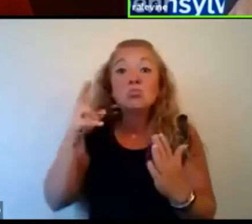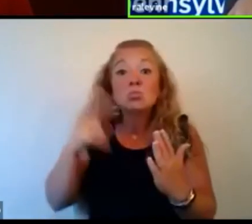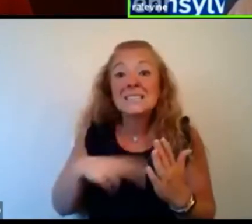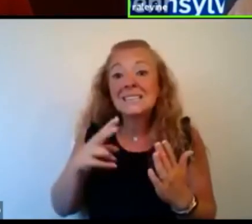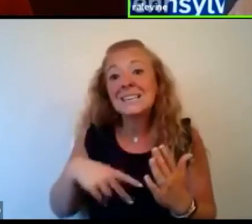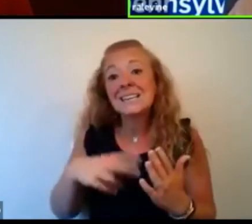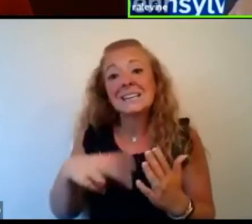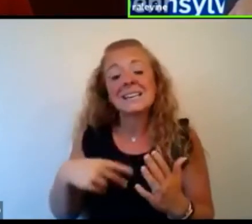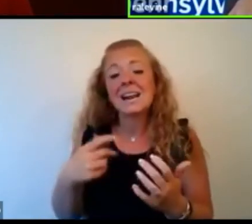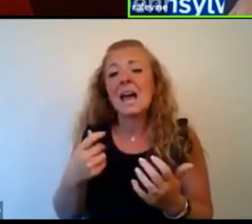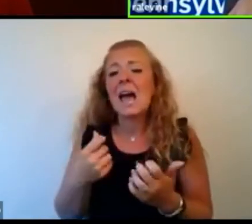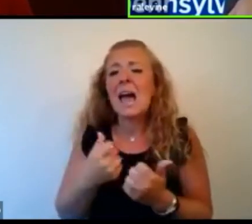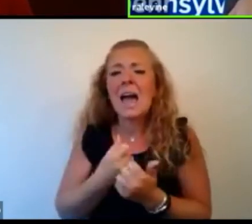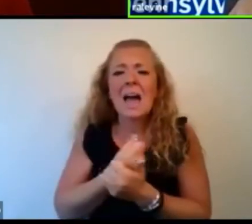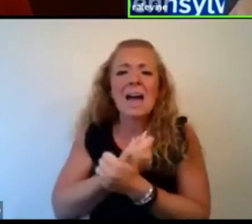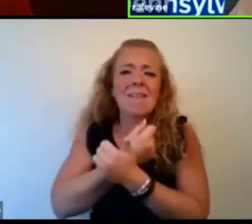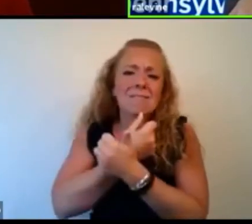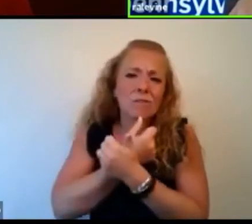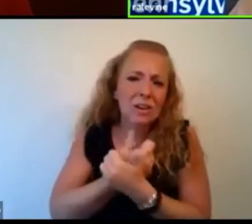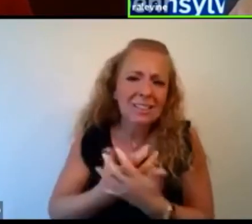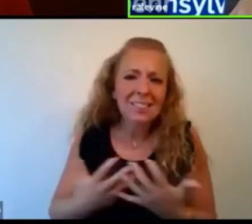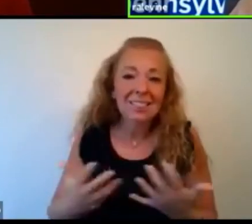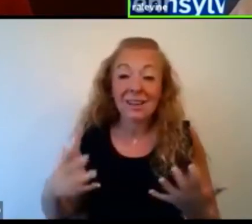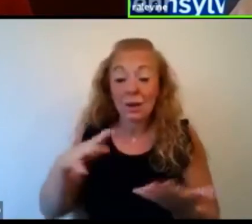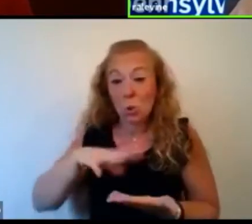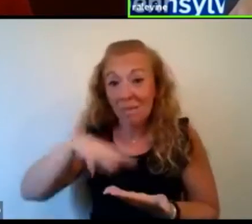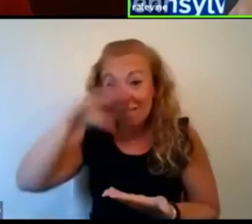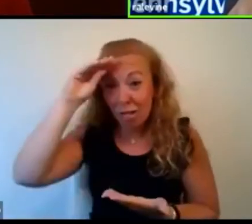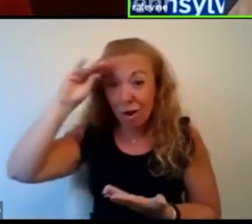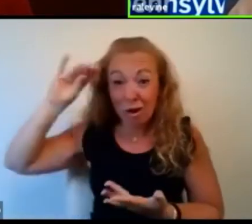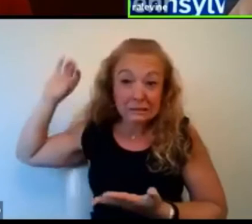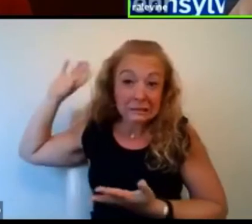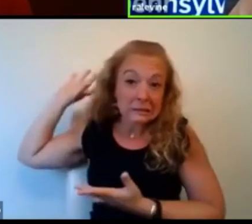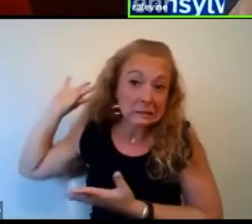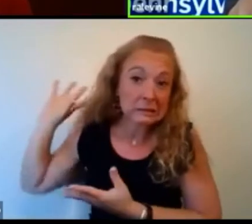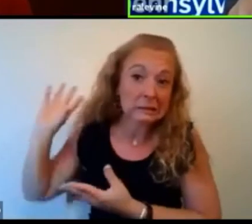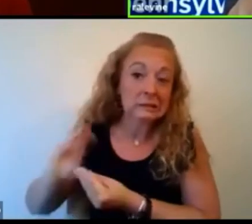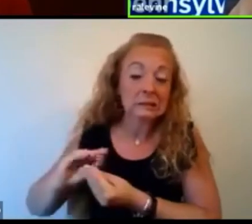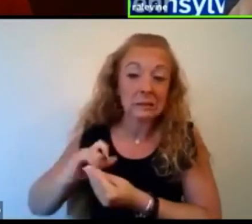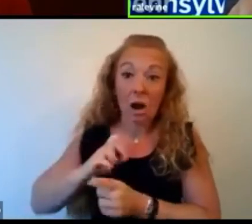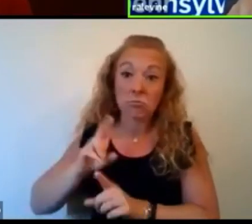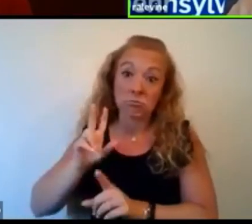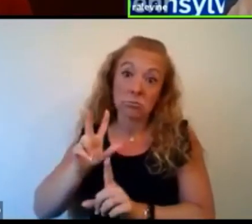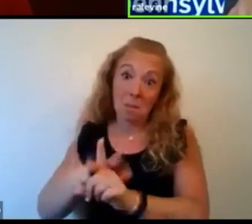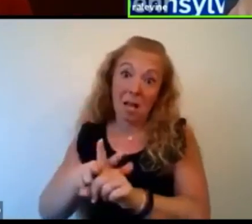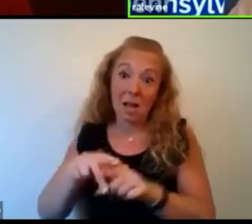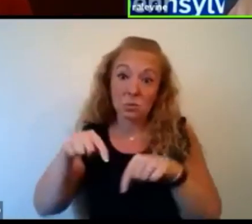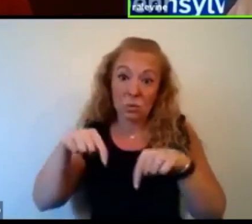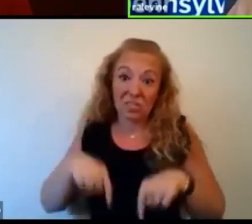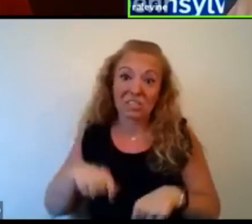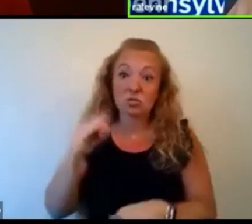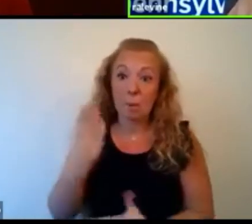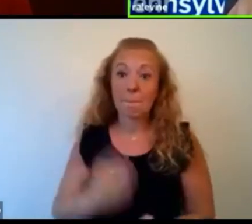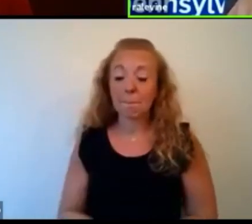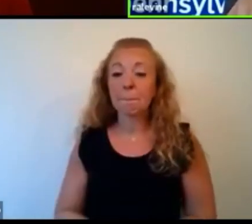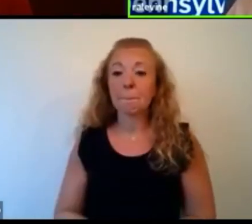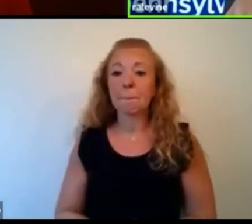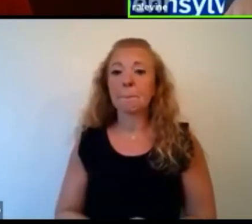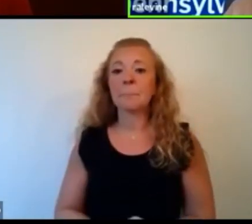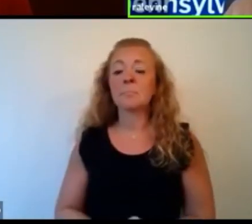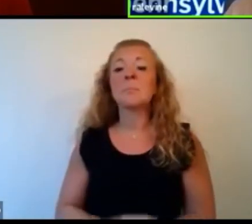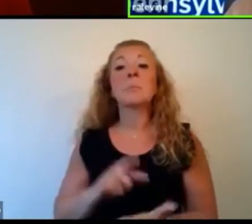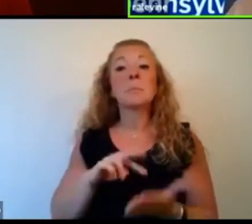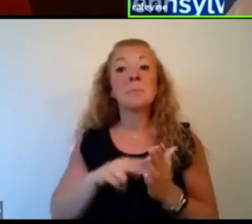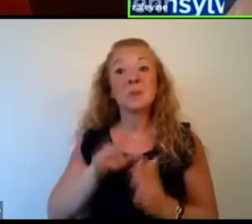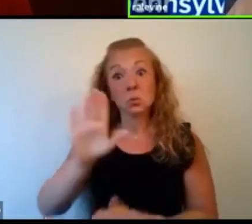use everything I've ever learned and ever done in this job to the full extent. And so, you know, every experience